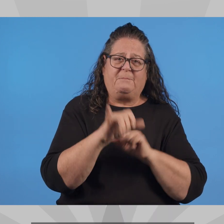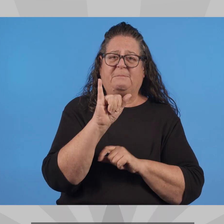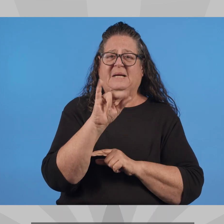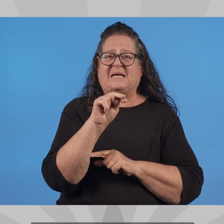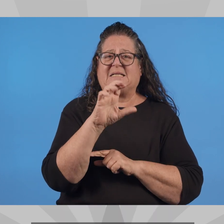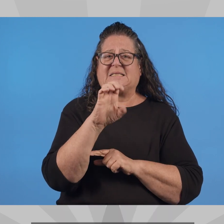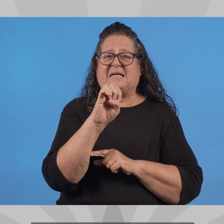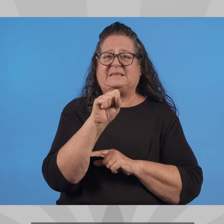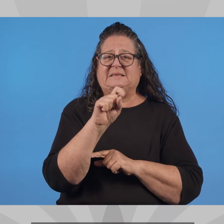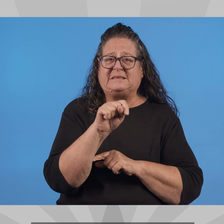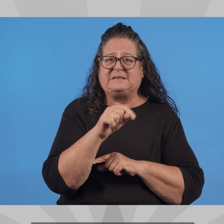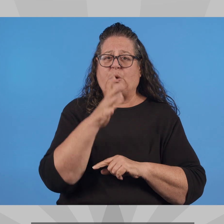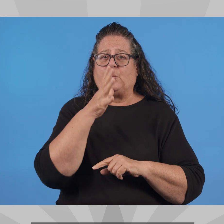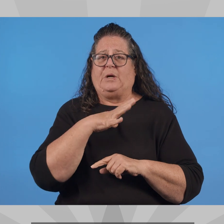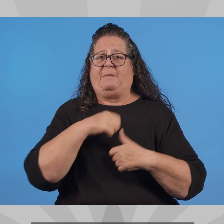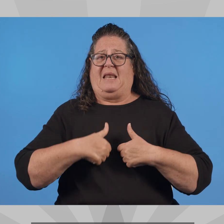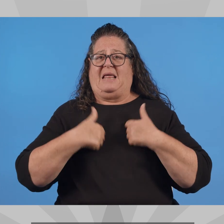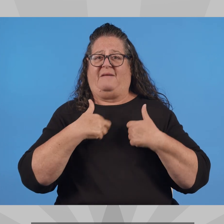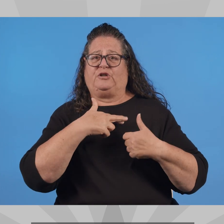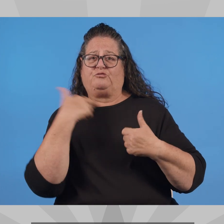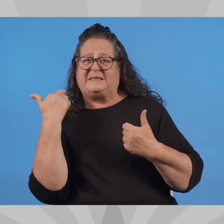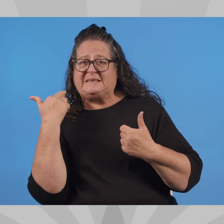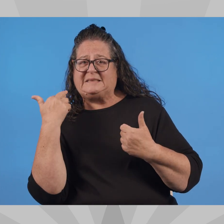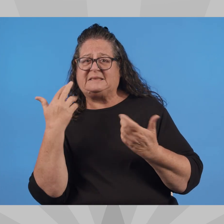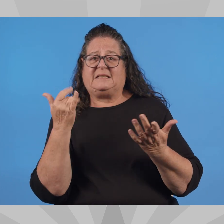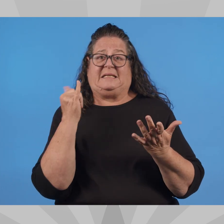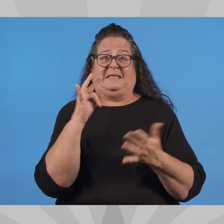Rape, incest, life of the woman.